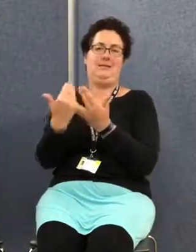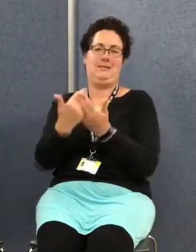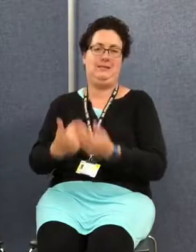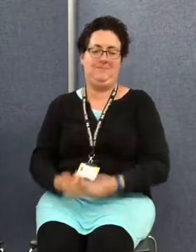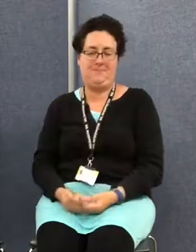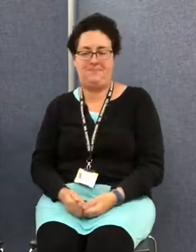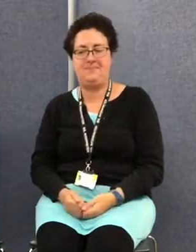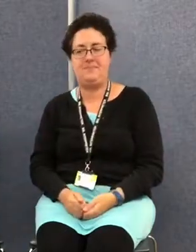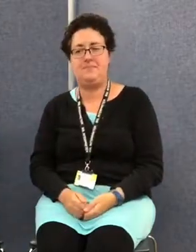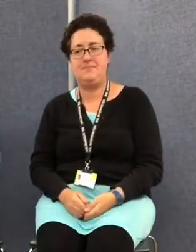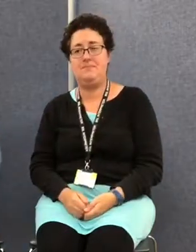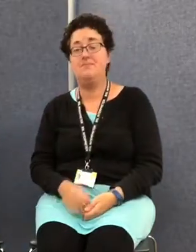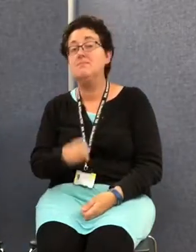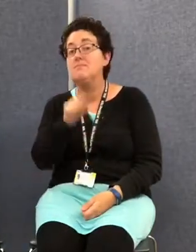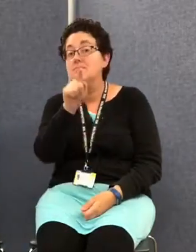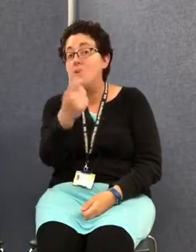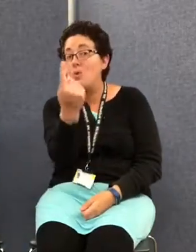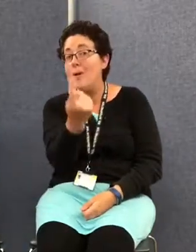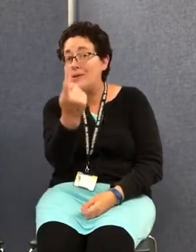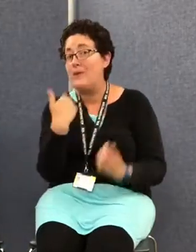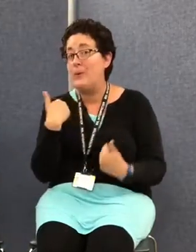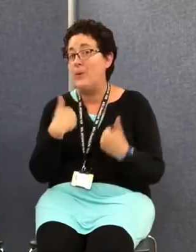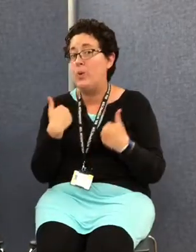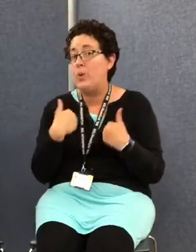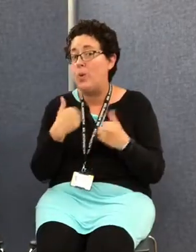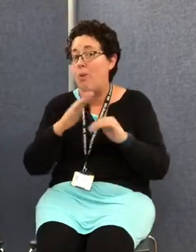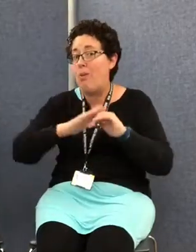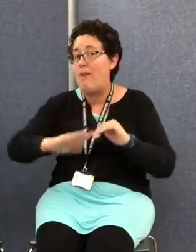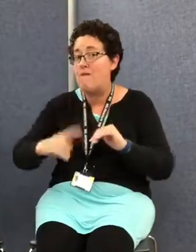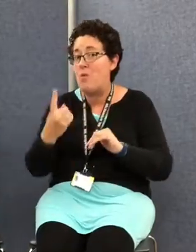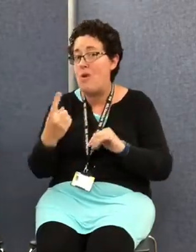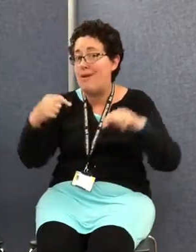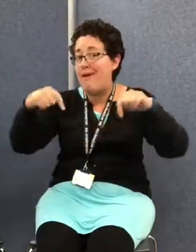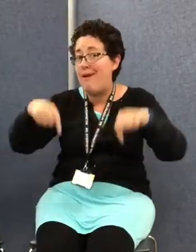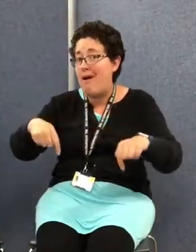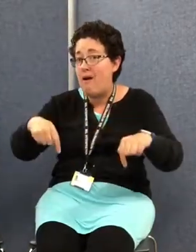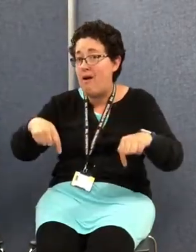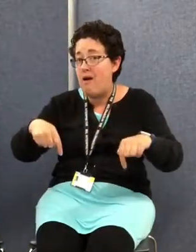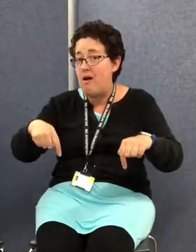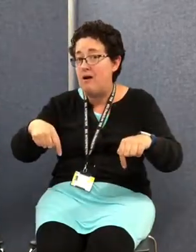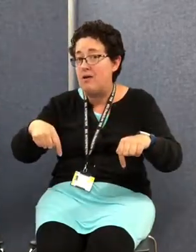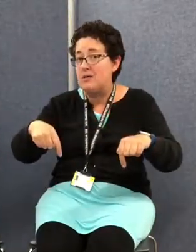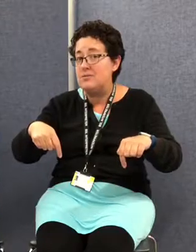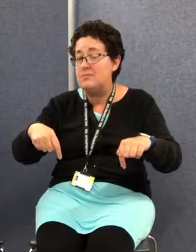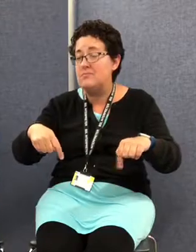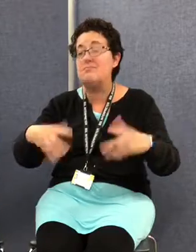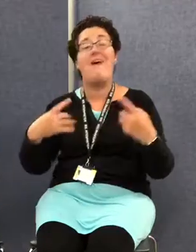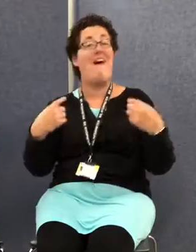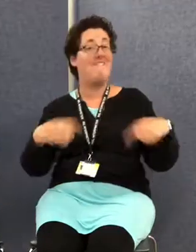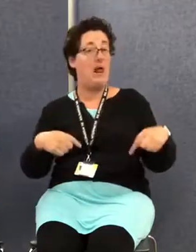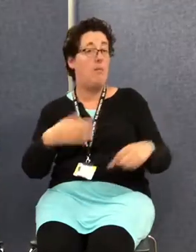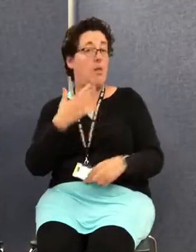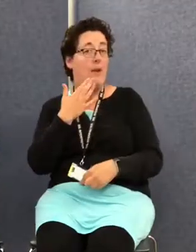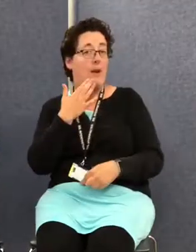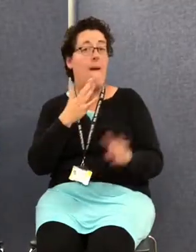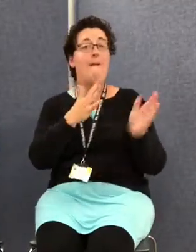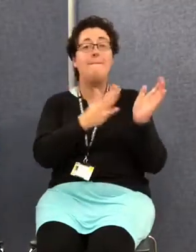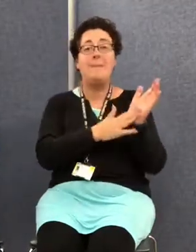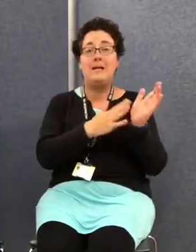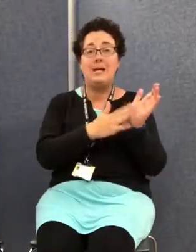If you are interested in learning the Level 1 course here at City Lit it is available Mondays, Tuesdays, Wednesdays